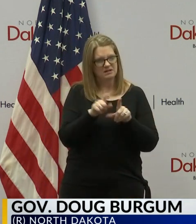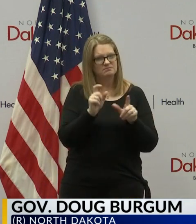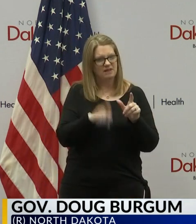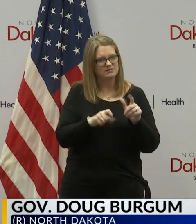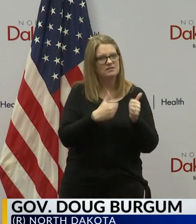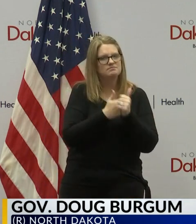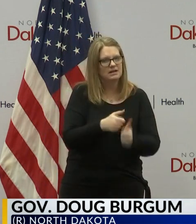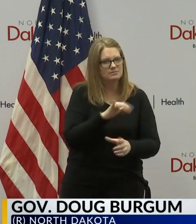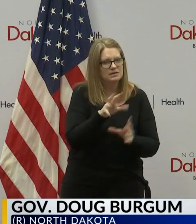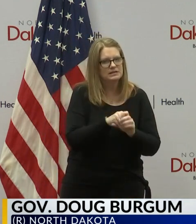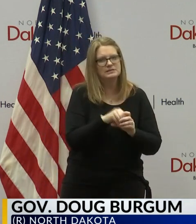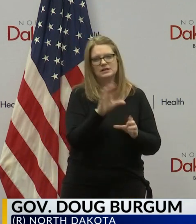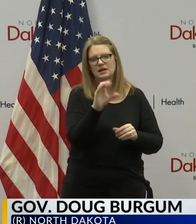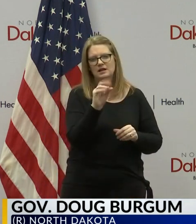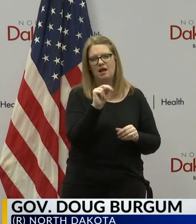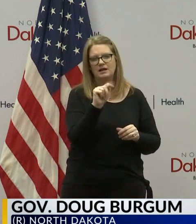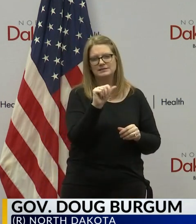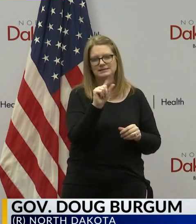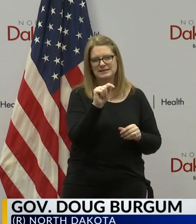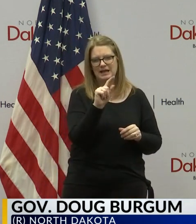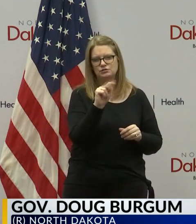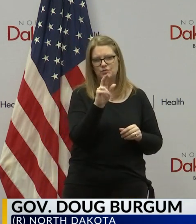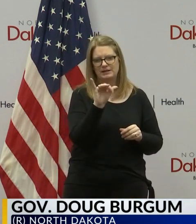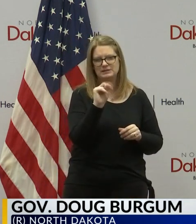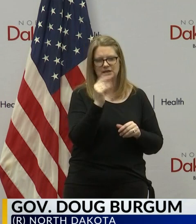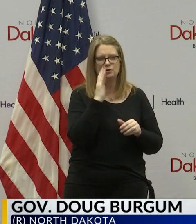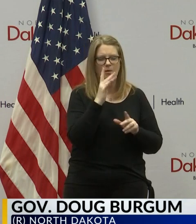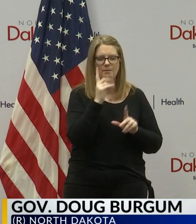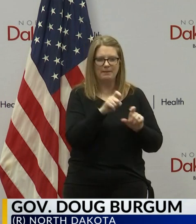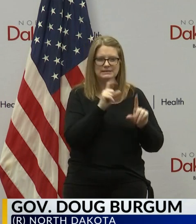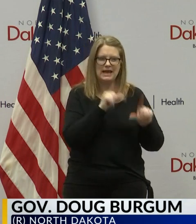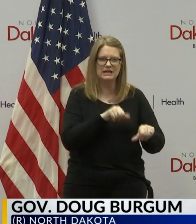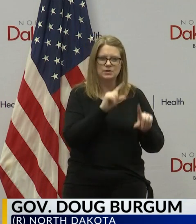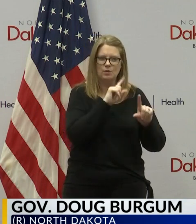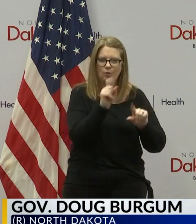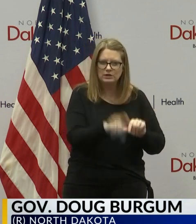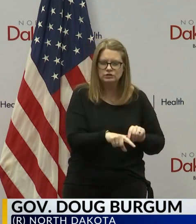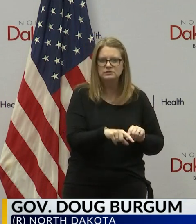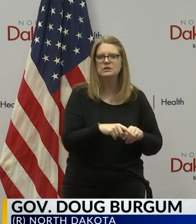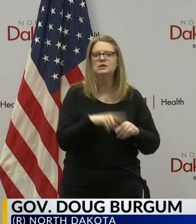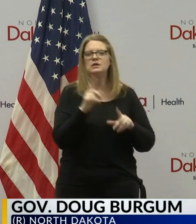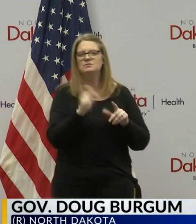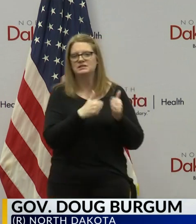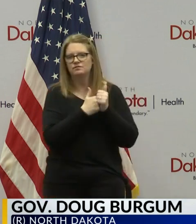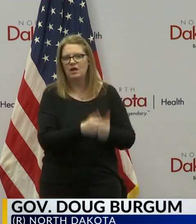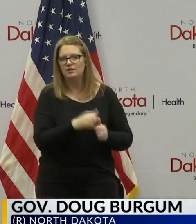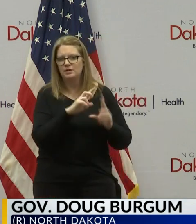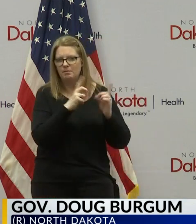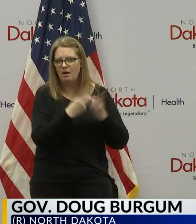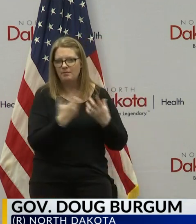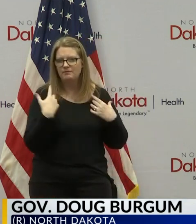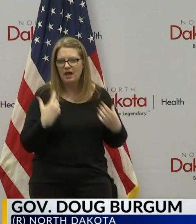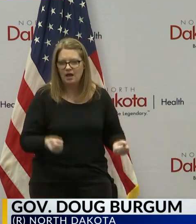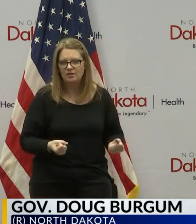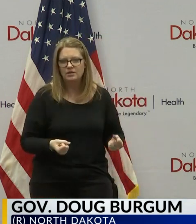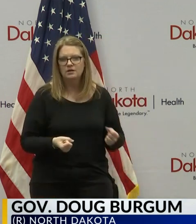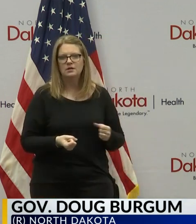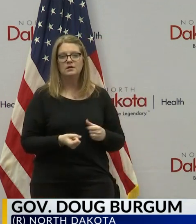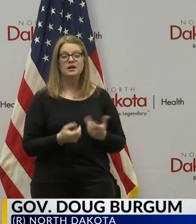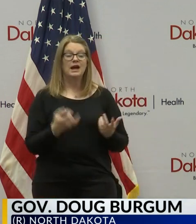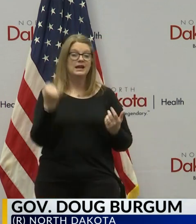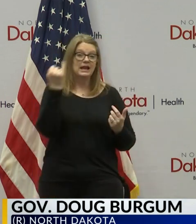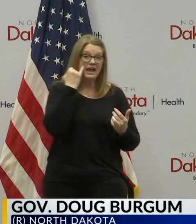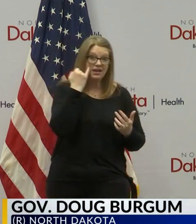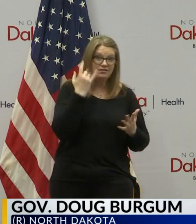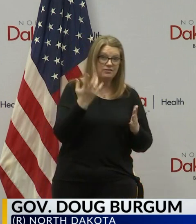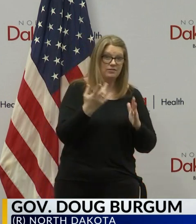and they must remain at home unless otherwise authorized by Department of Health and instructed to please contact the Department